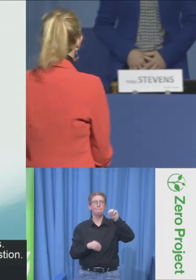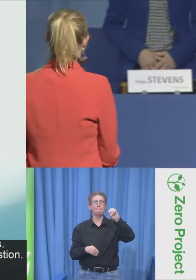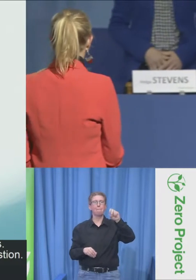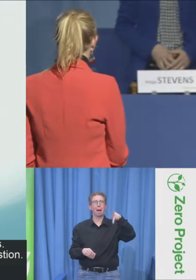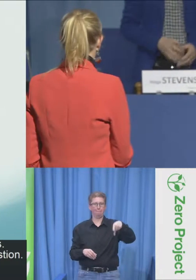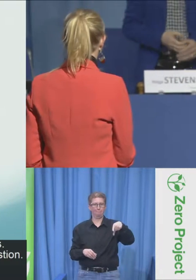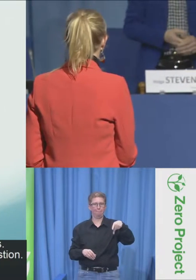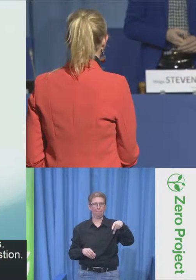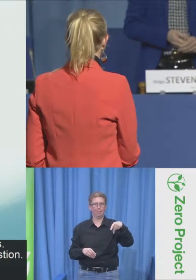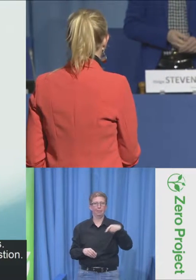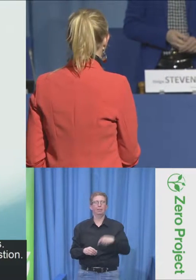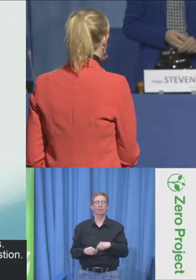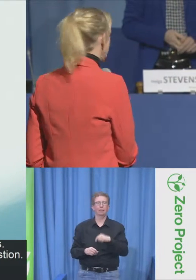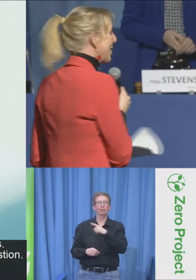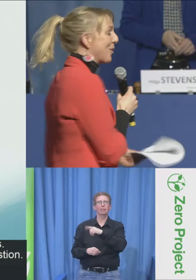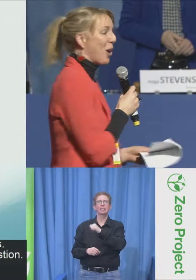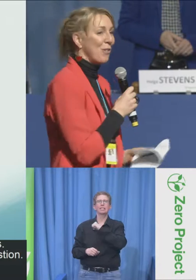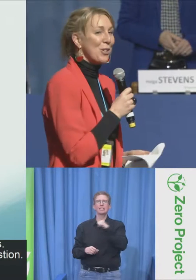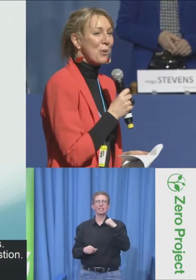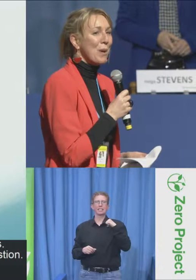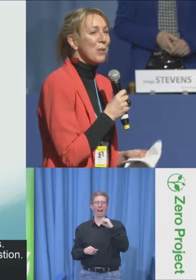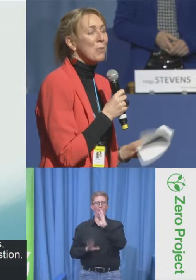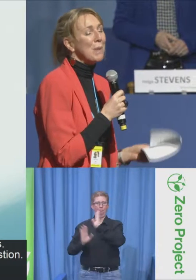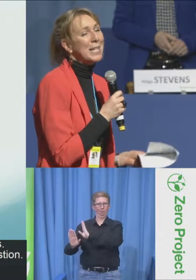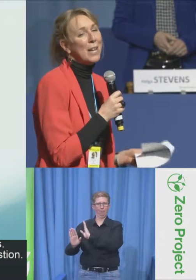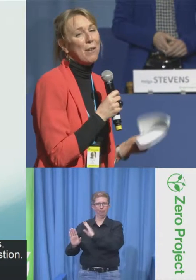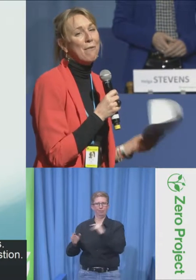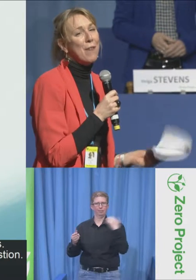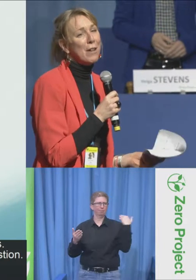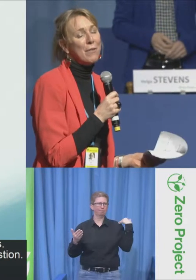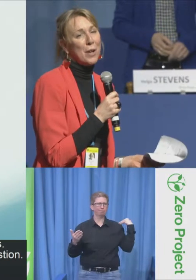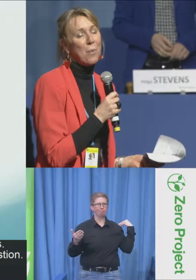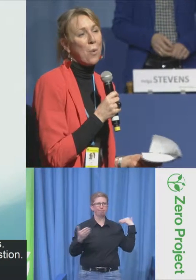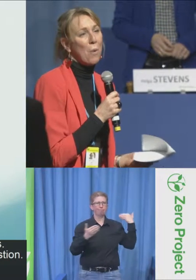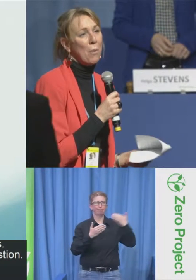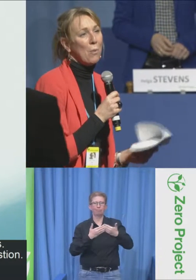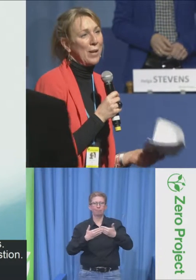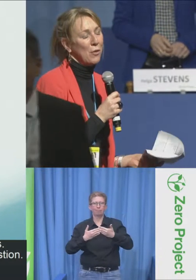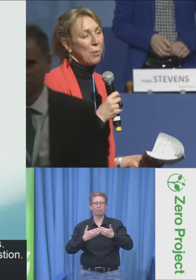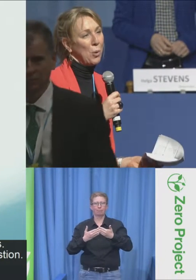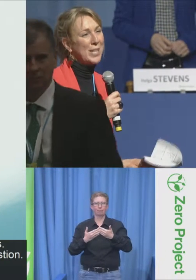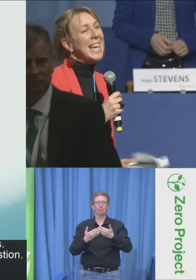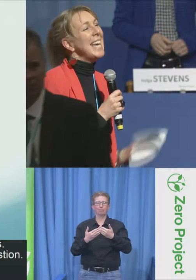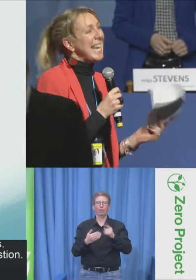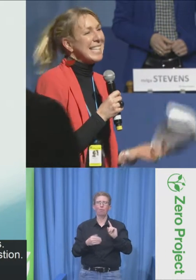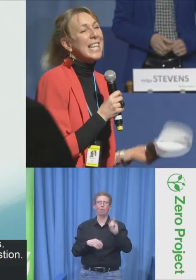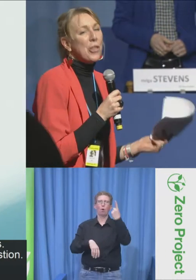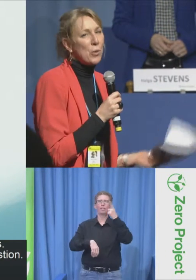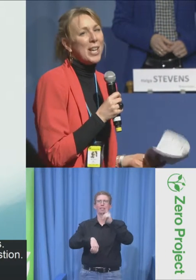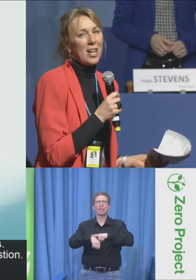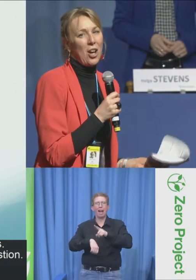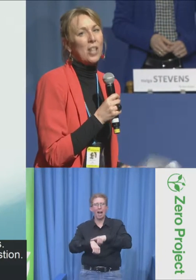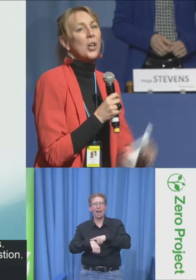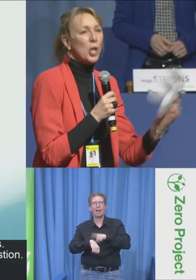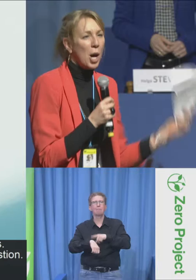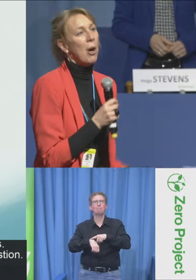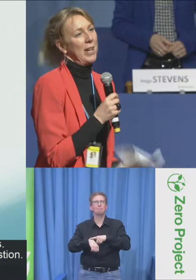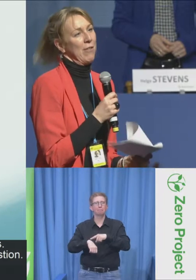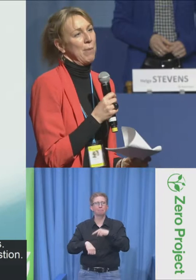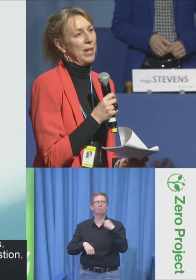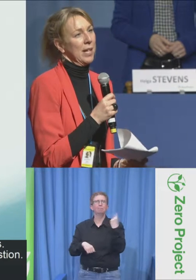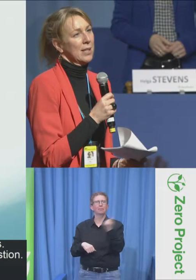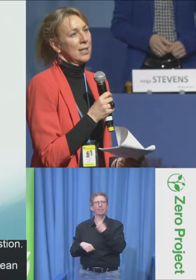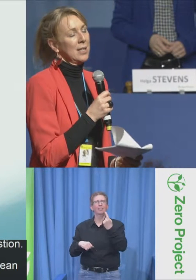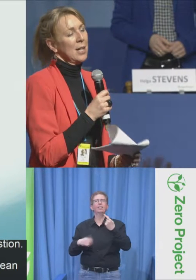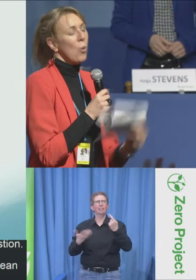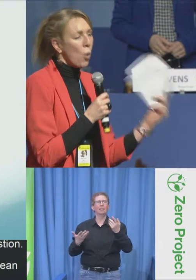first time having you here at the Xero Conference. So would you please give a very, very warm round of applause. It's three o'clock, so come on,